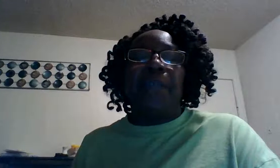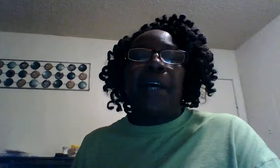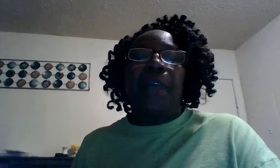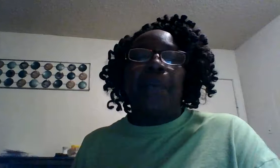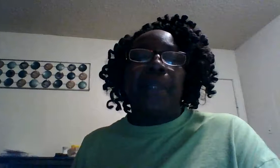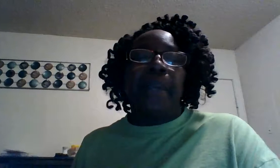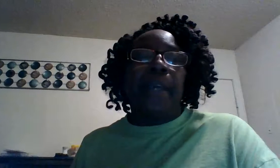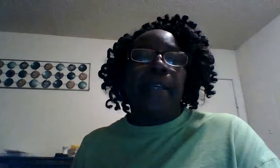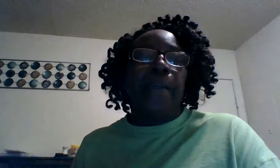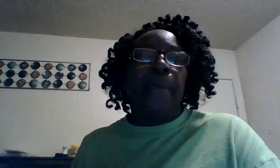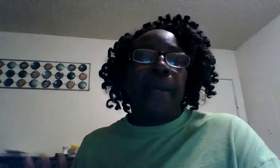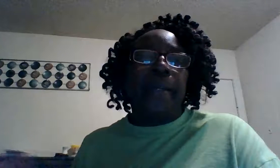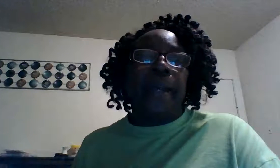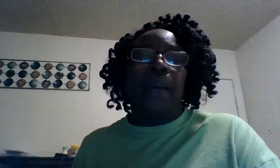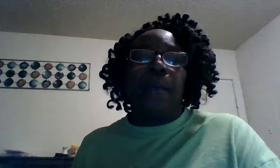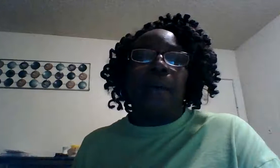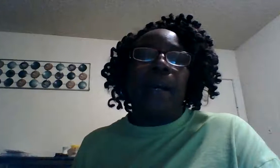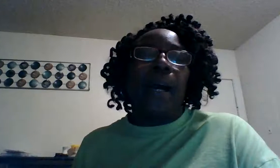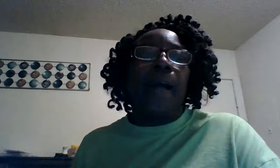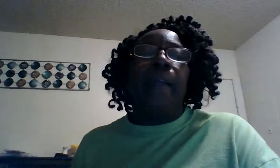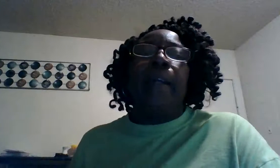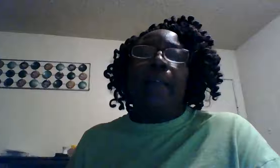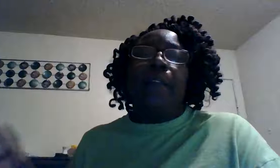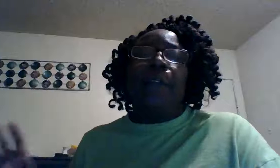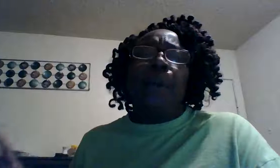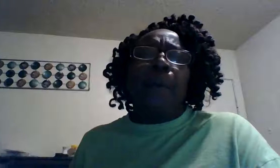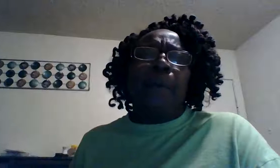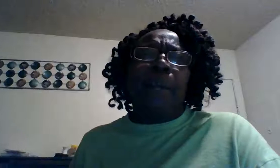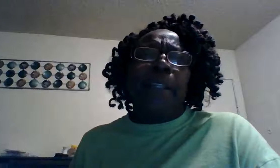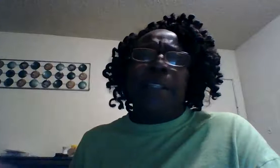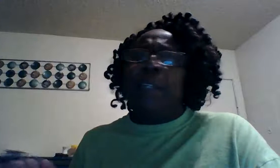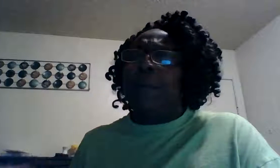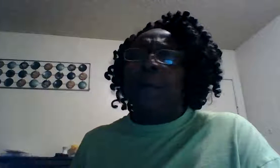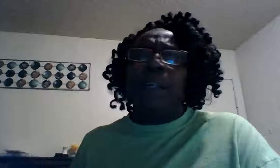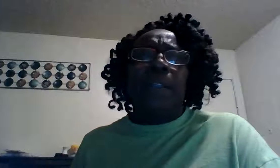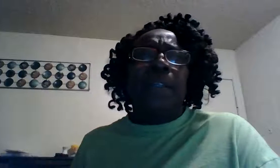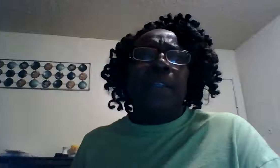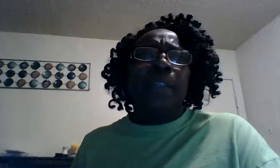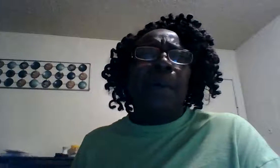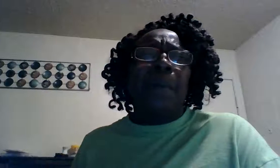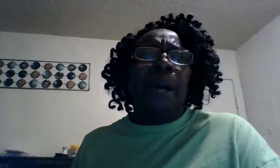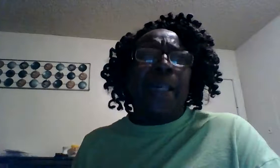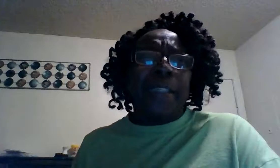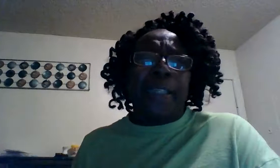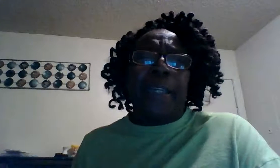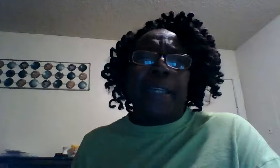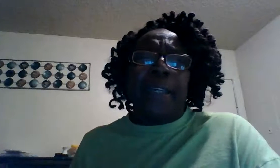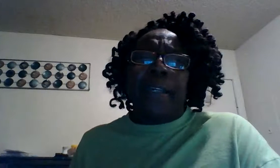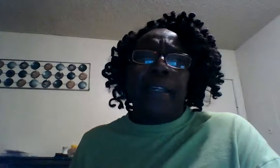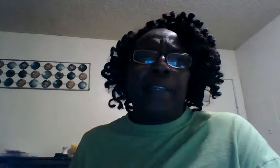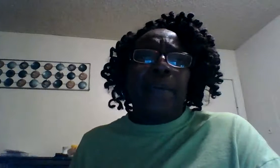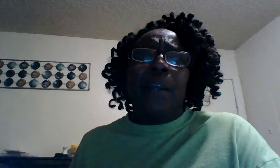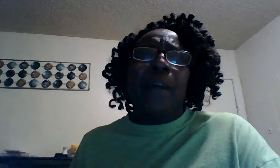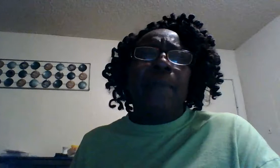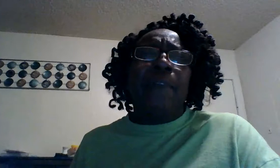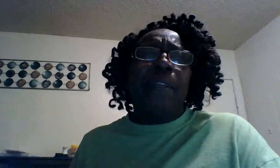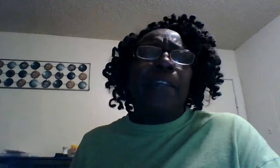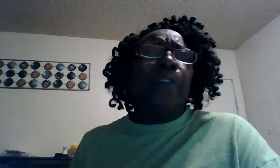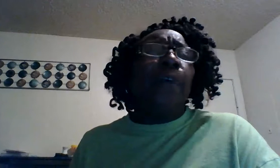father we thank you right now lord god for you are great you are good you are mighty and you are loving and you